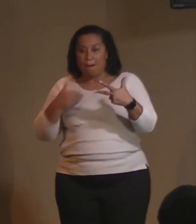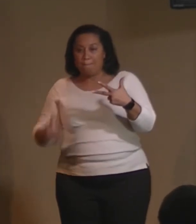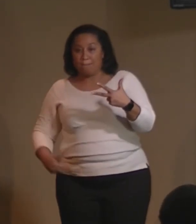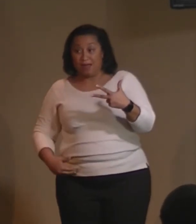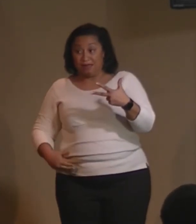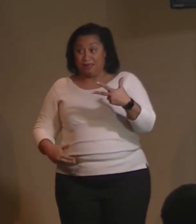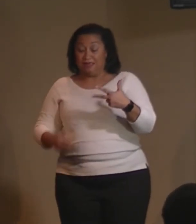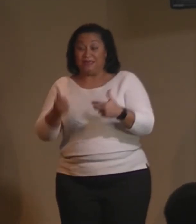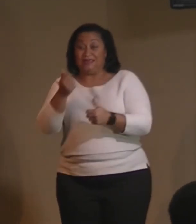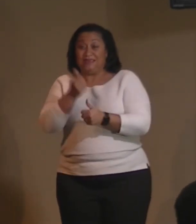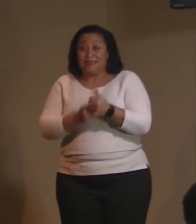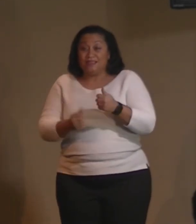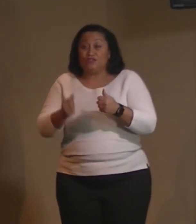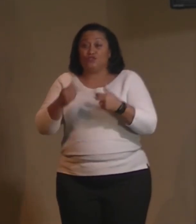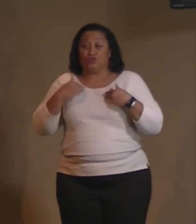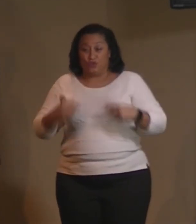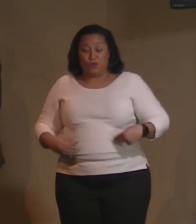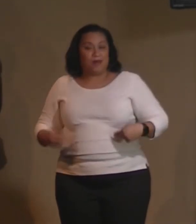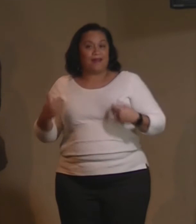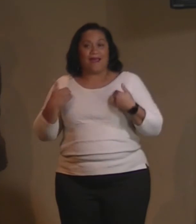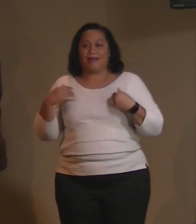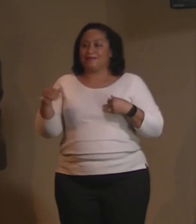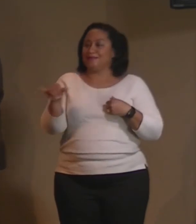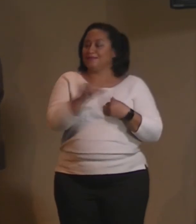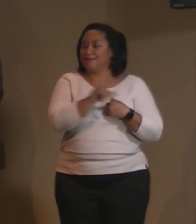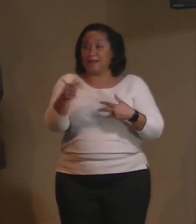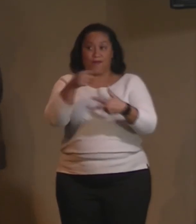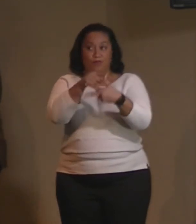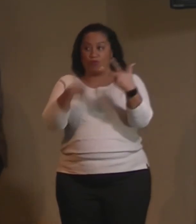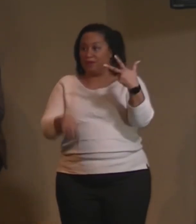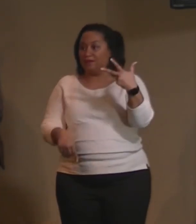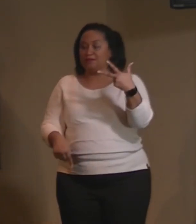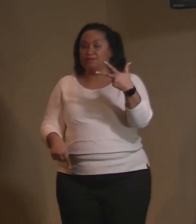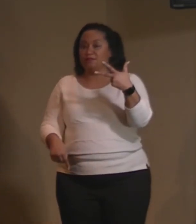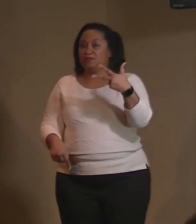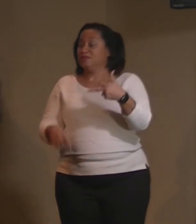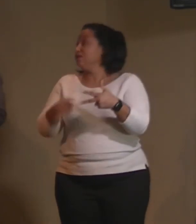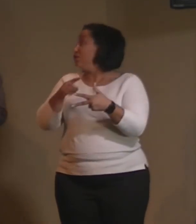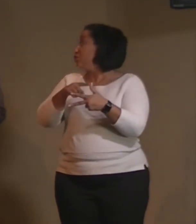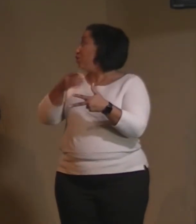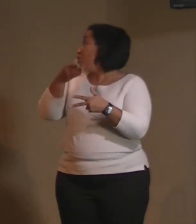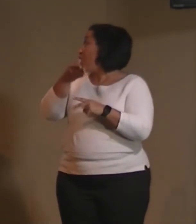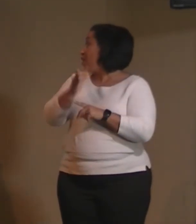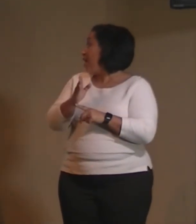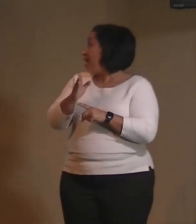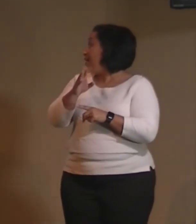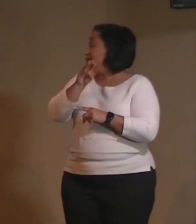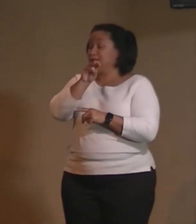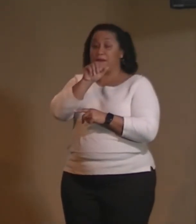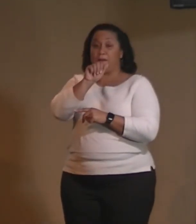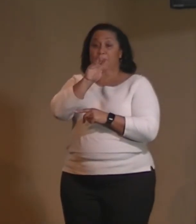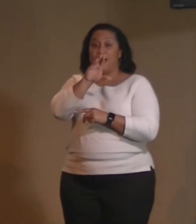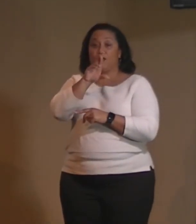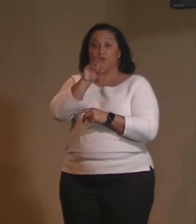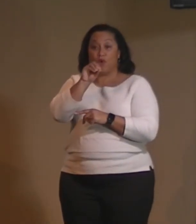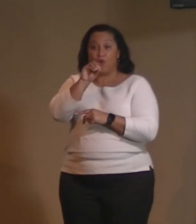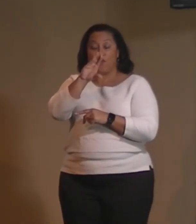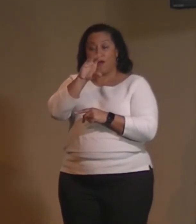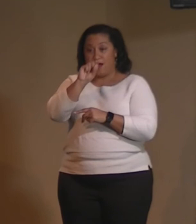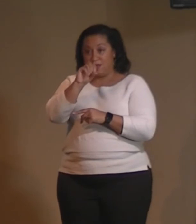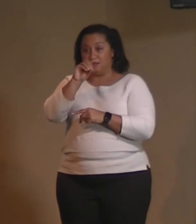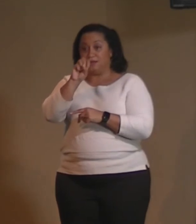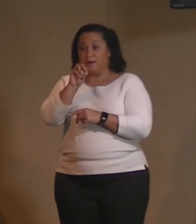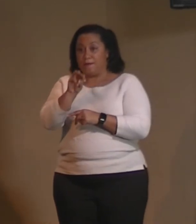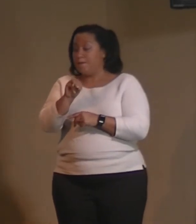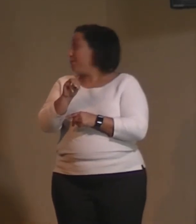three aspects. Thus, there is God as macrocosm and human beings as microcosm. As above,